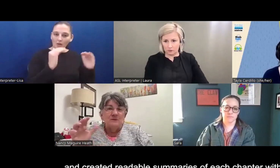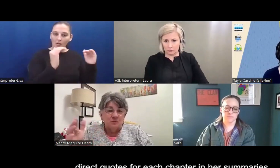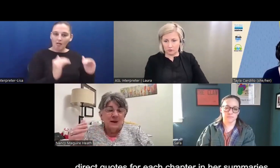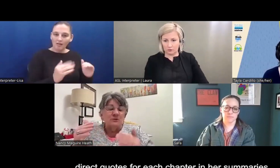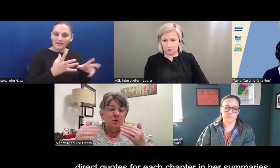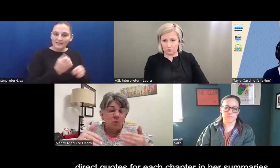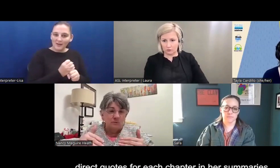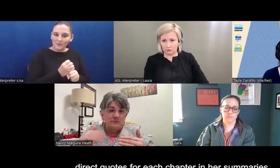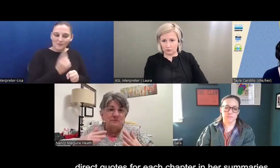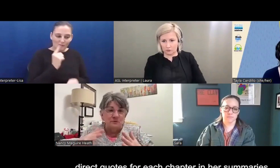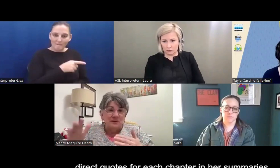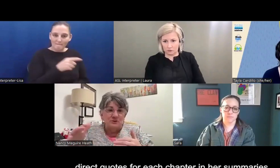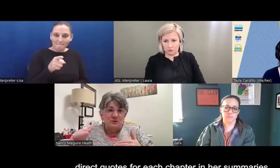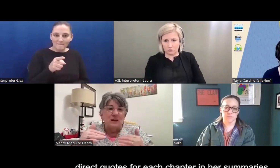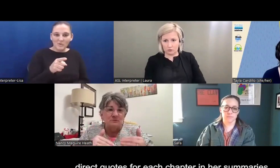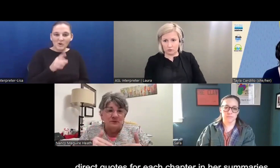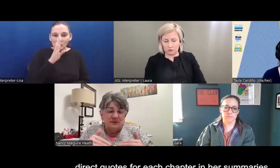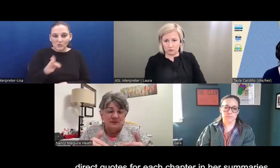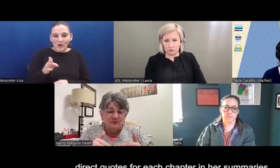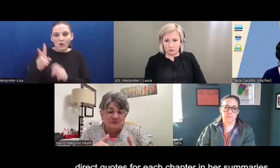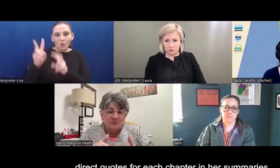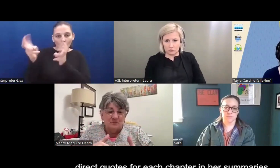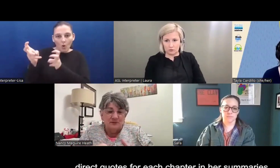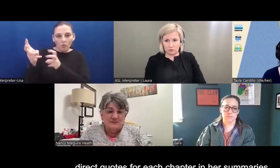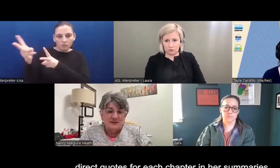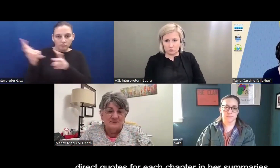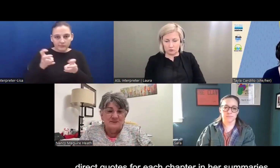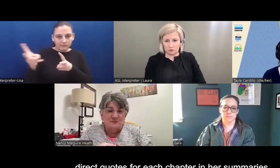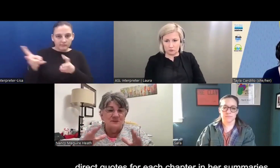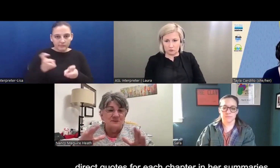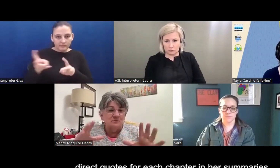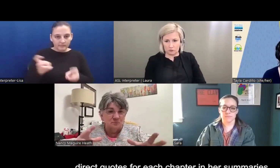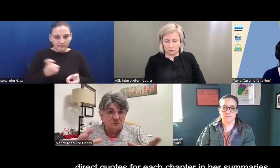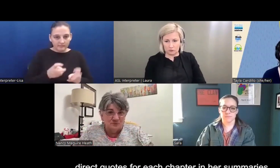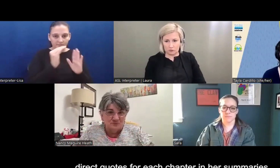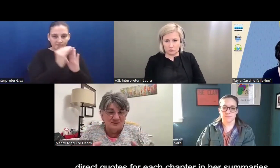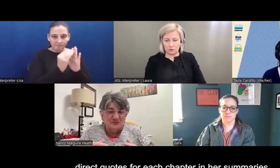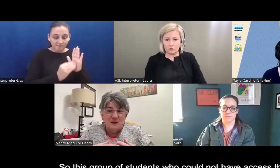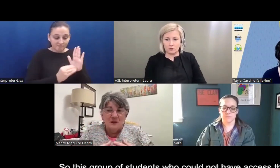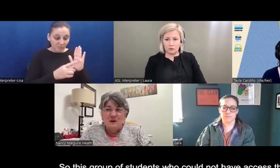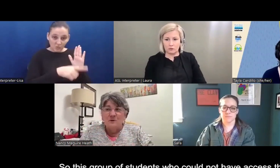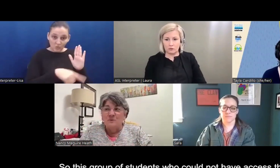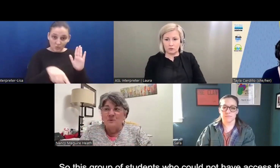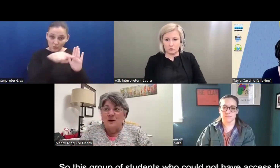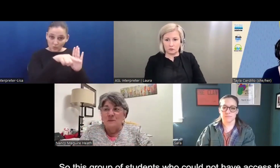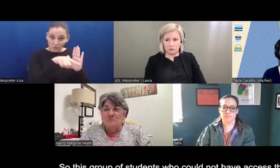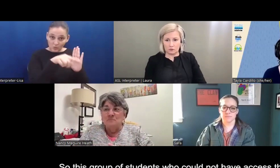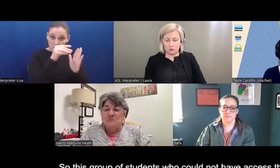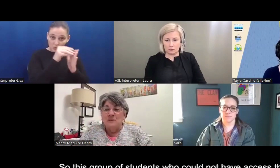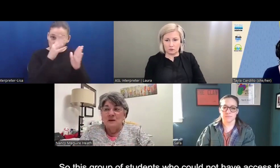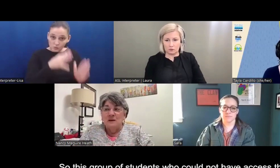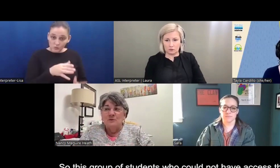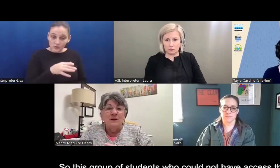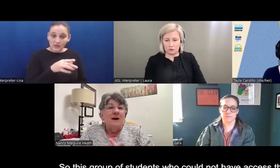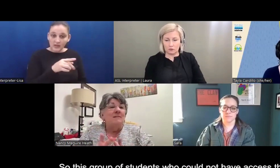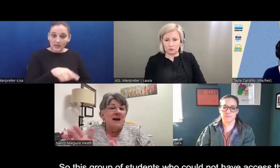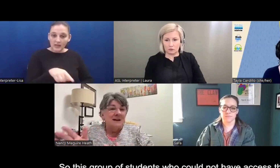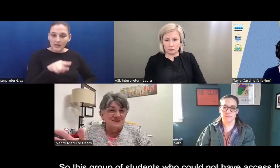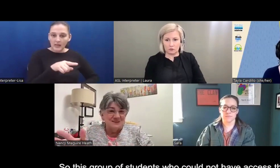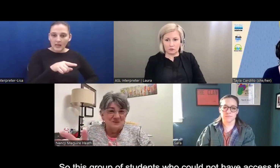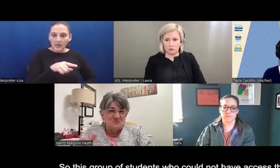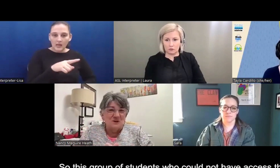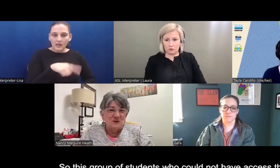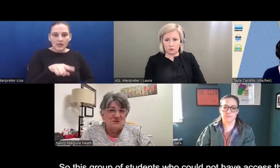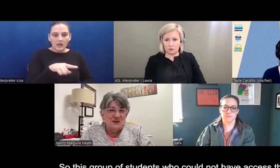direct quotes from each chapter in her summaries. And so this group of students who, um, could not have